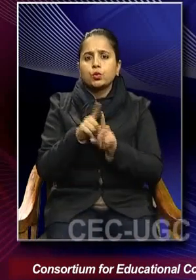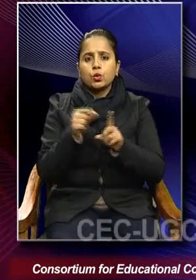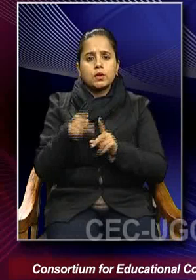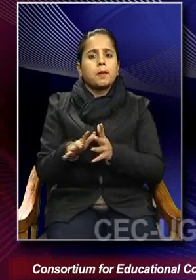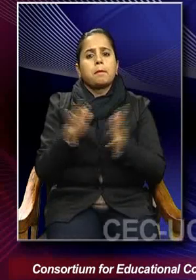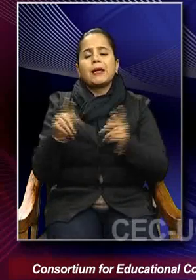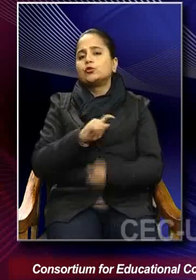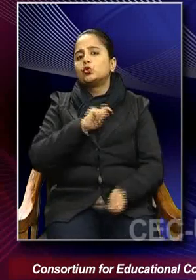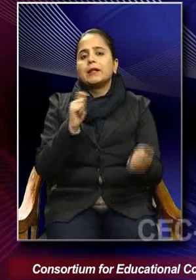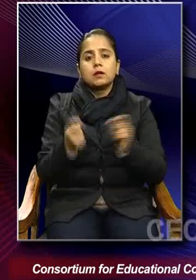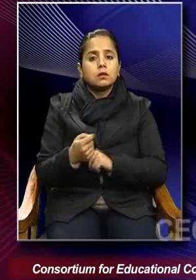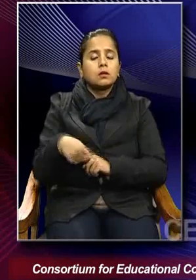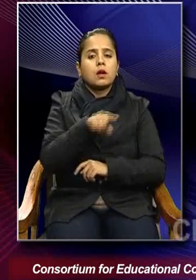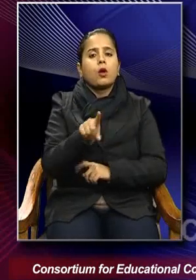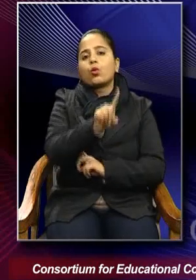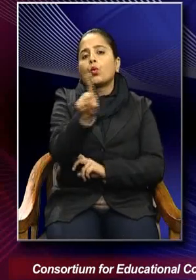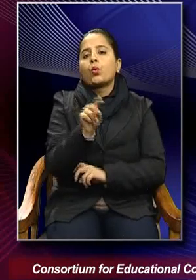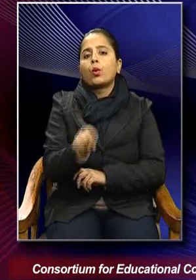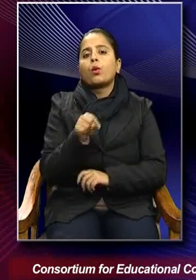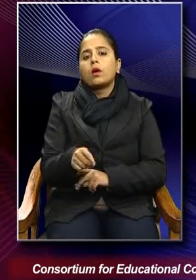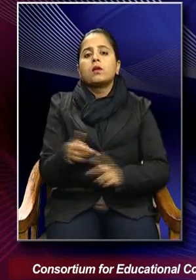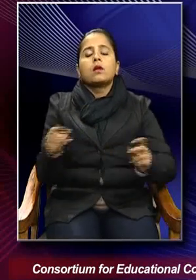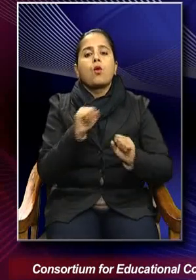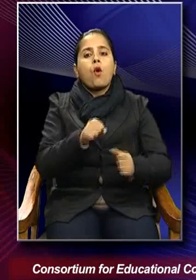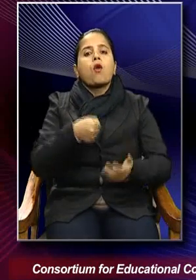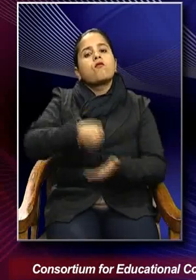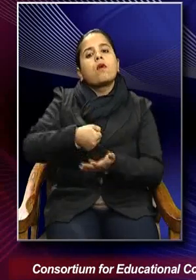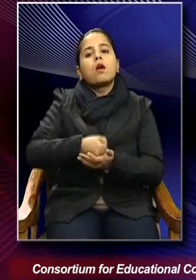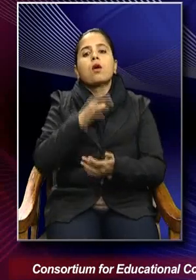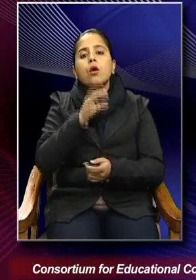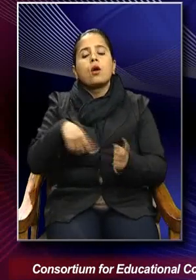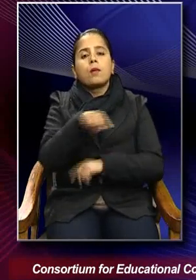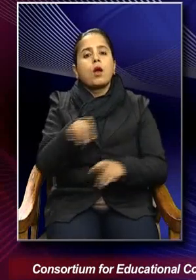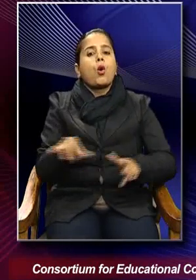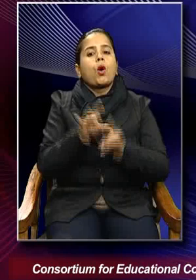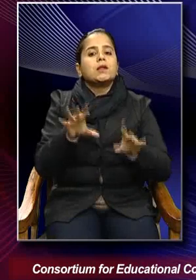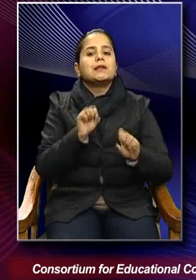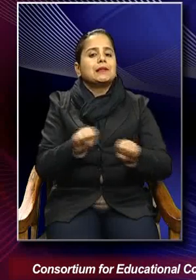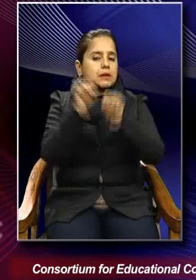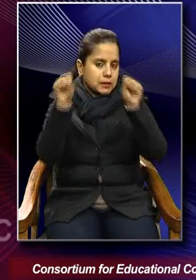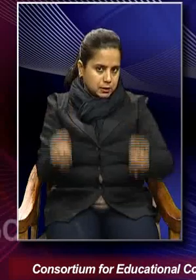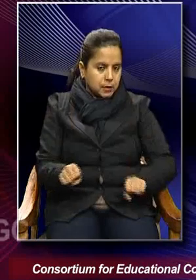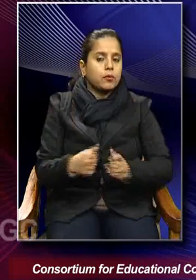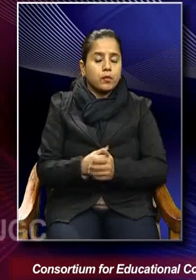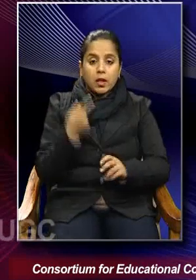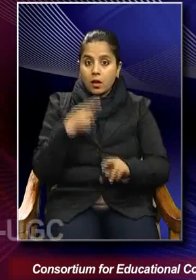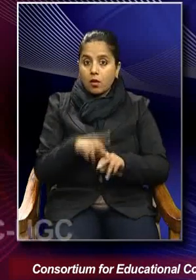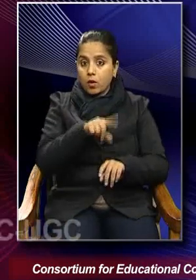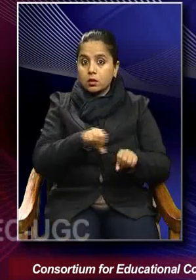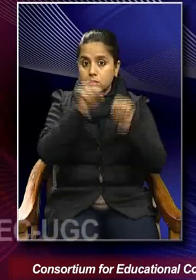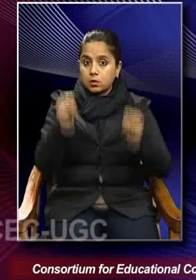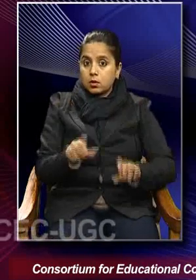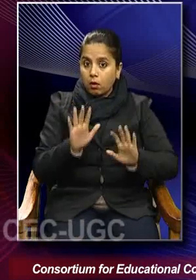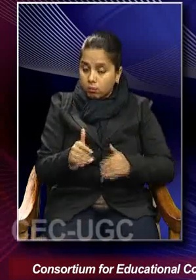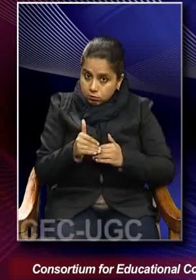cry, he is questioning the very foundations of Westphalia system, system. And if this system goes,